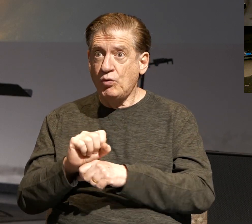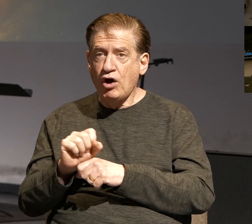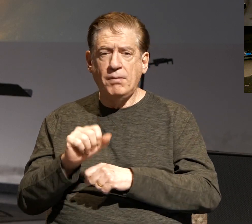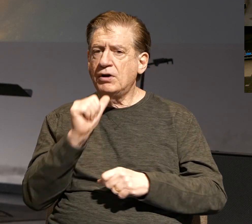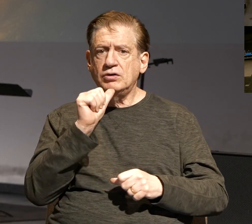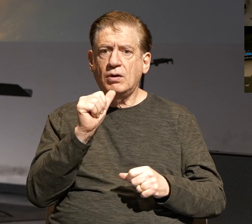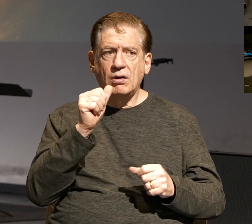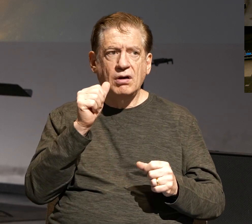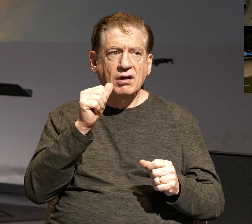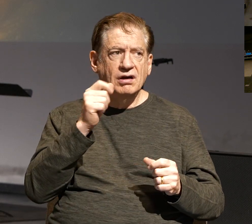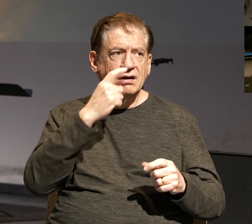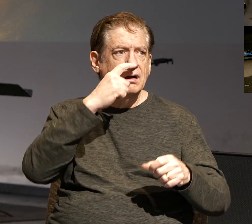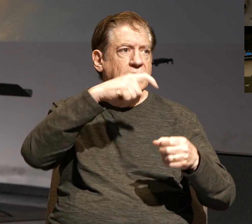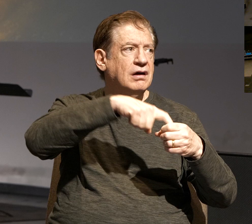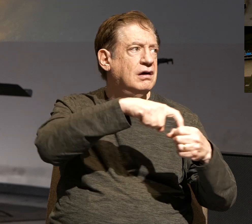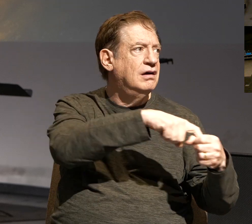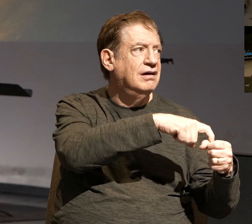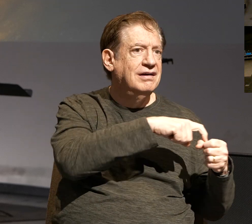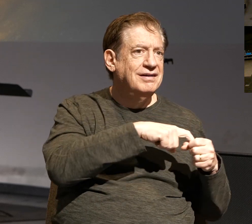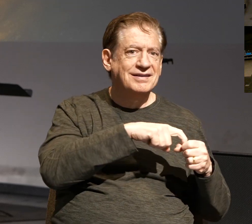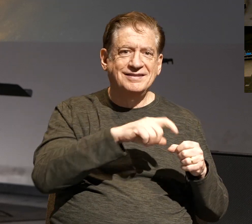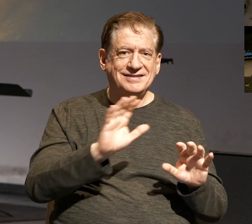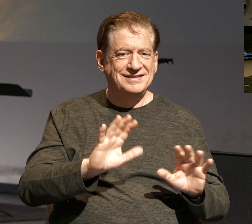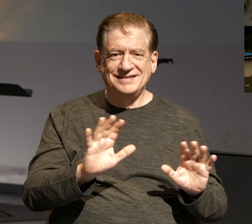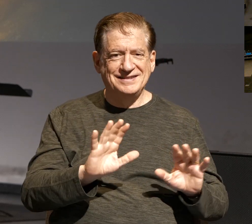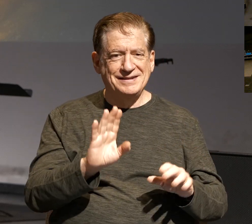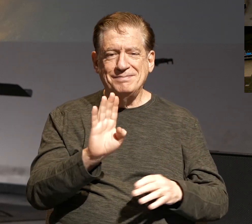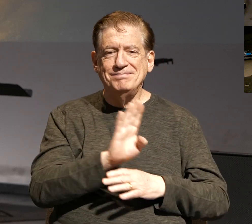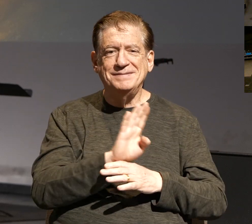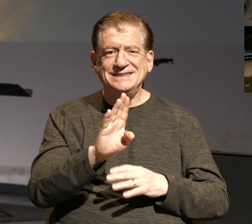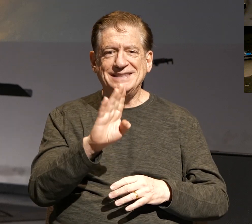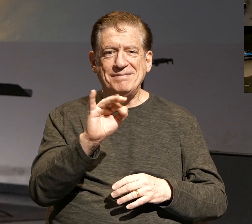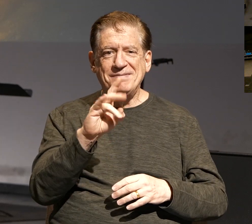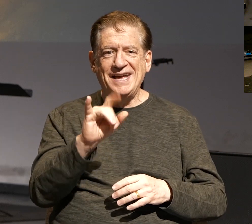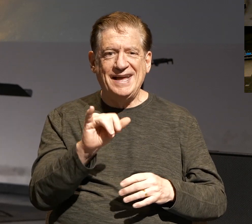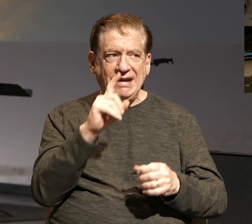I remember during the reading a few minutes ago, I heard a few chuckles going out. Don't be busybodies.